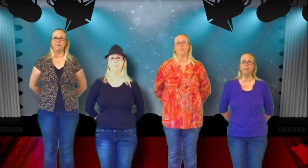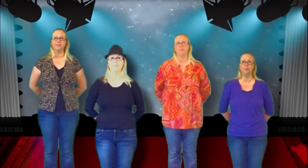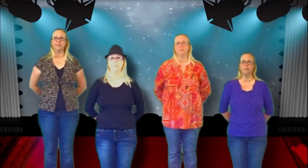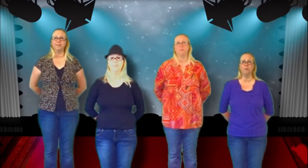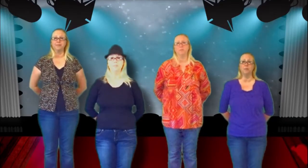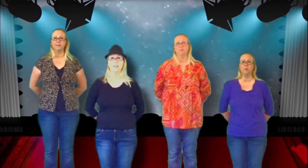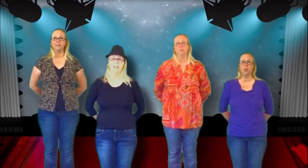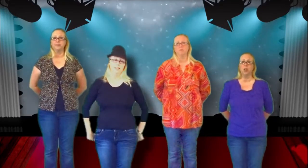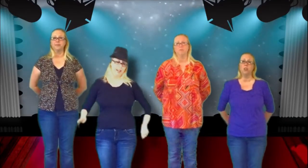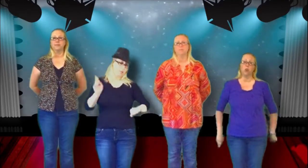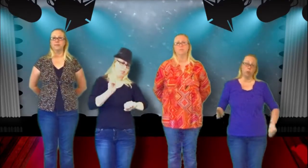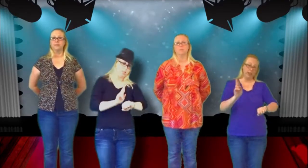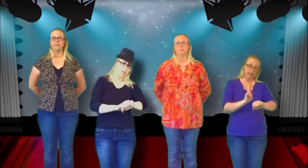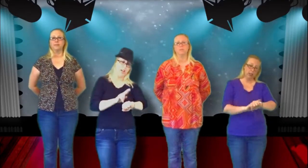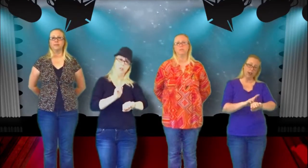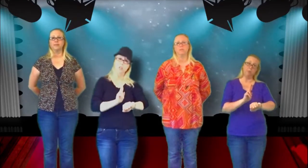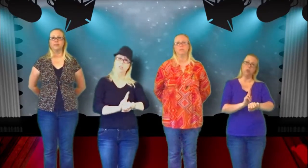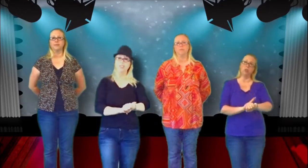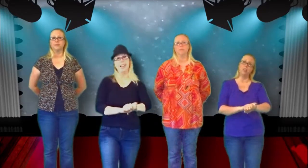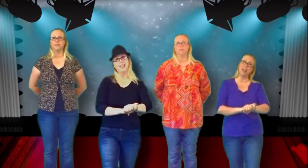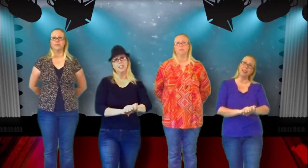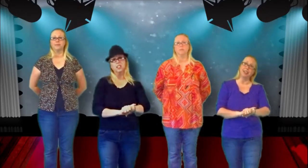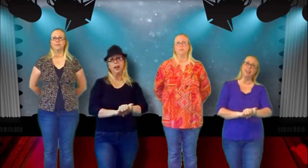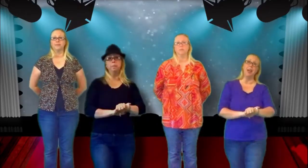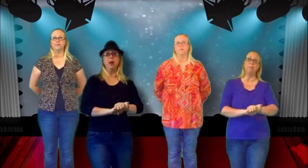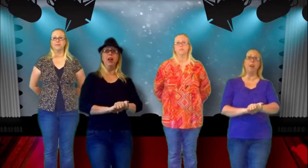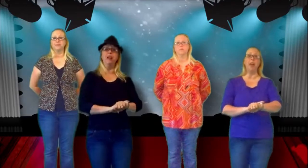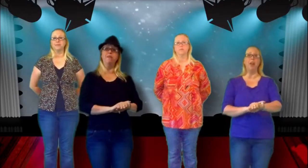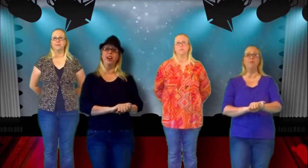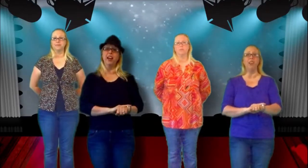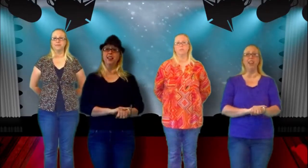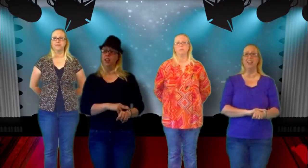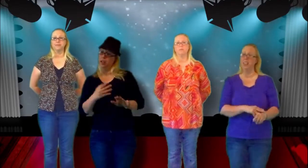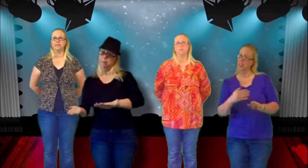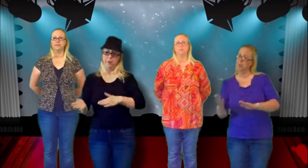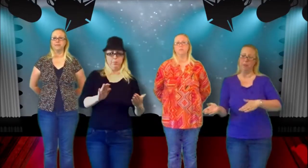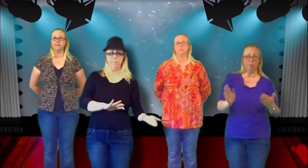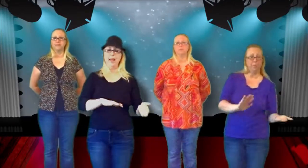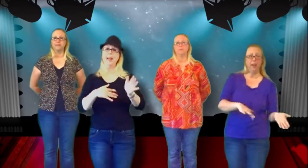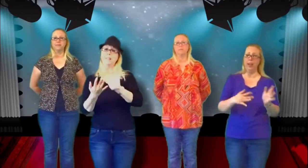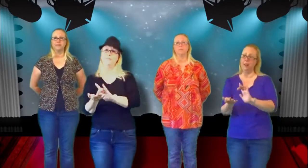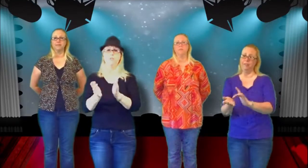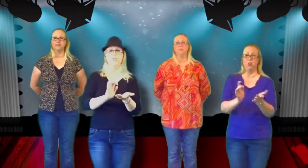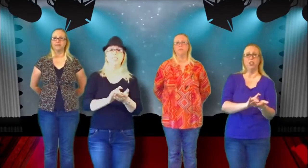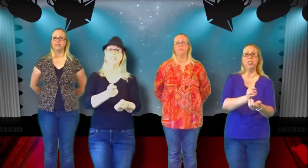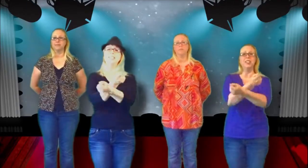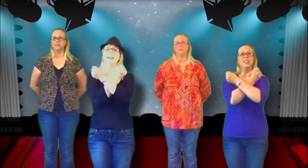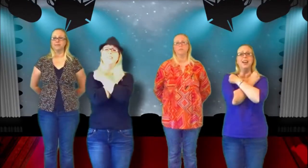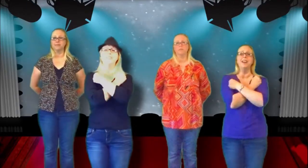But it's time to take a step away But it's time